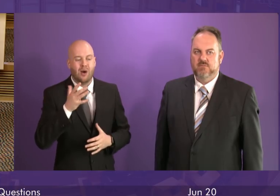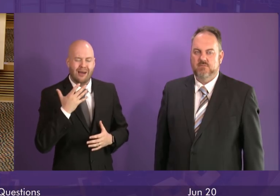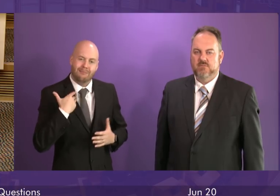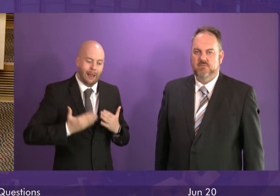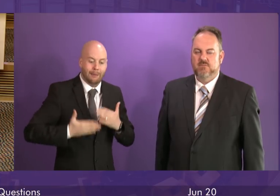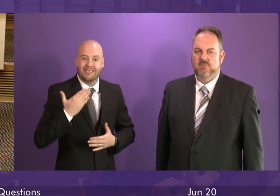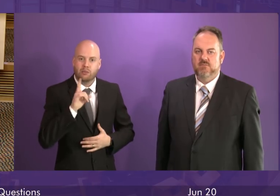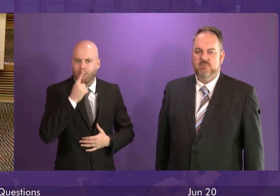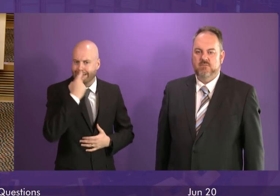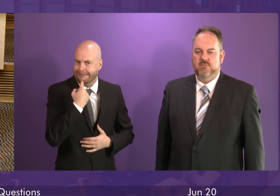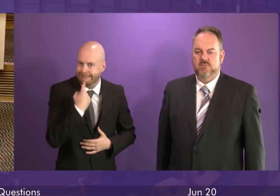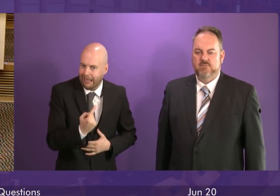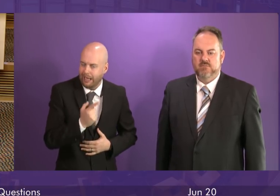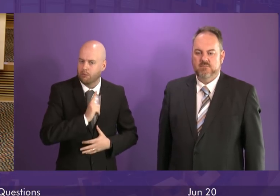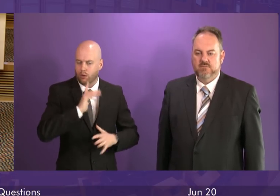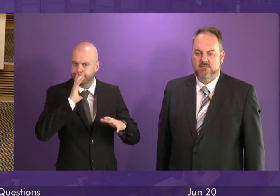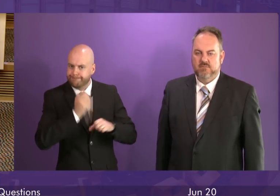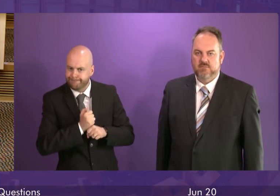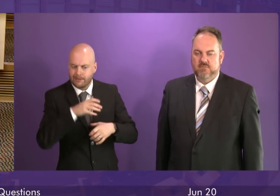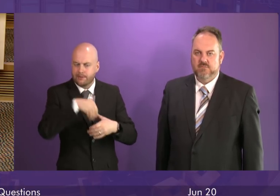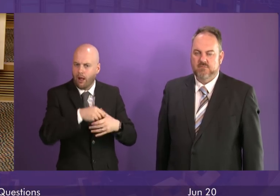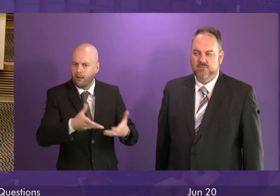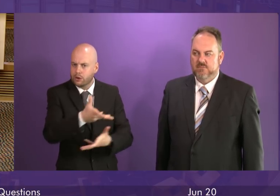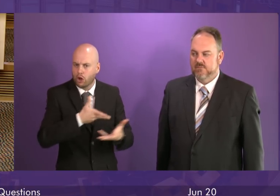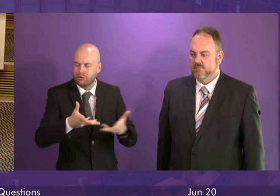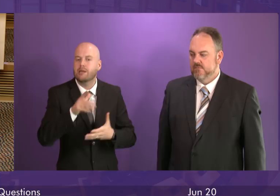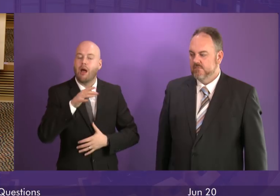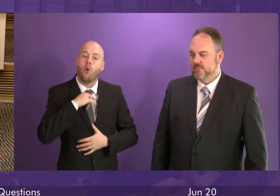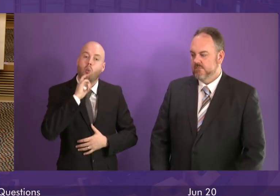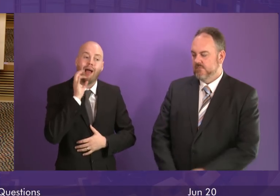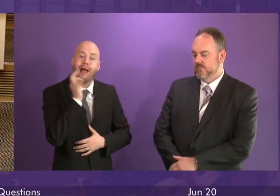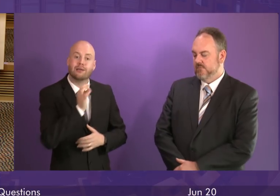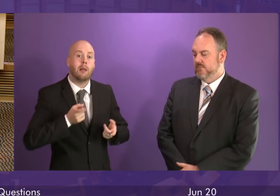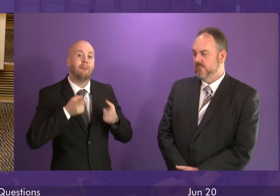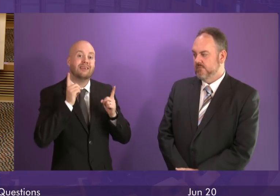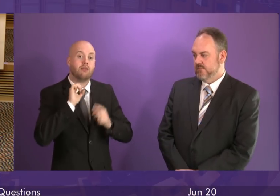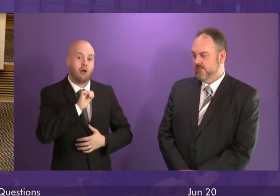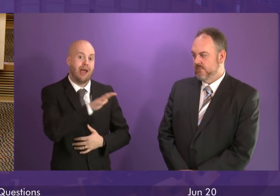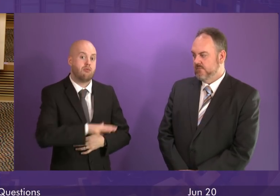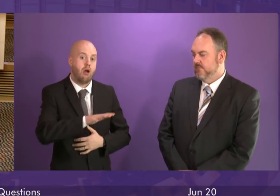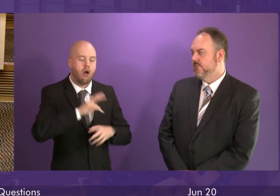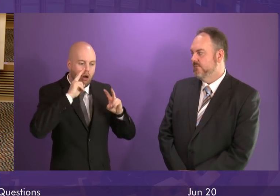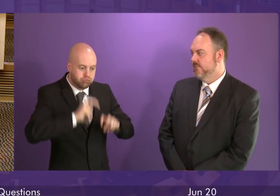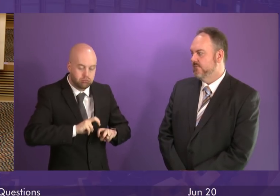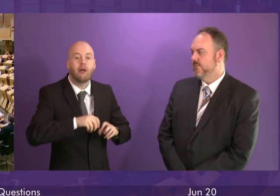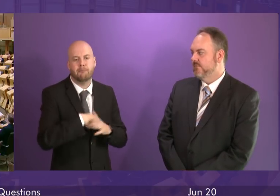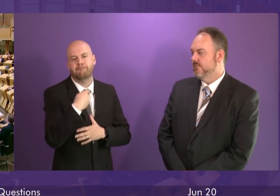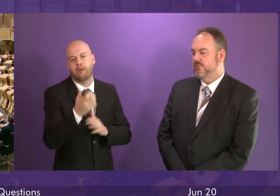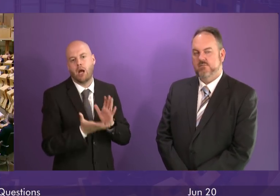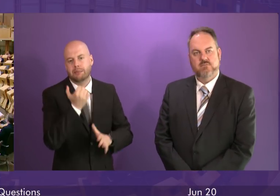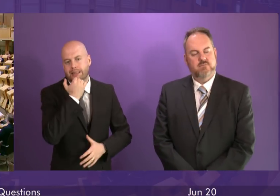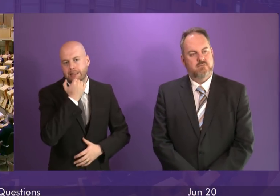content of ongoing commercial discussions, but I will ask the relevant Minister to look into the matter further and write to the member with an update as soon as possible.